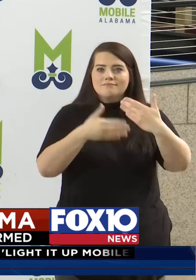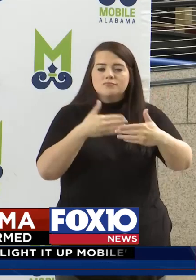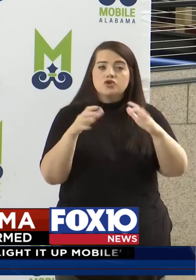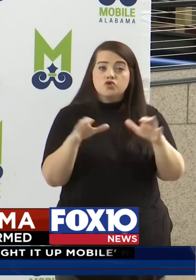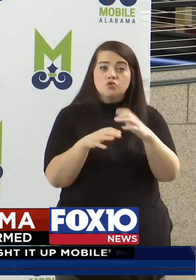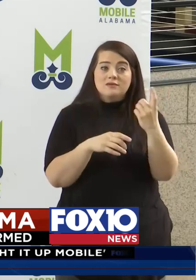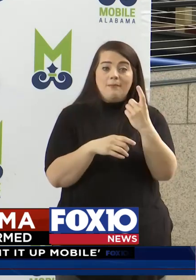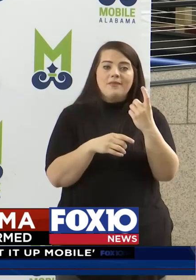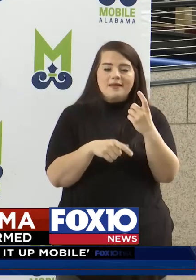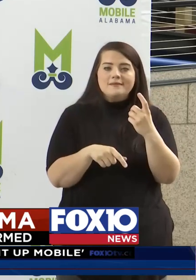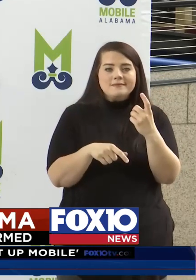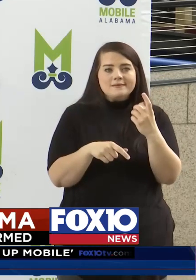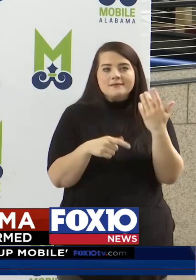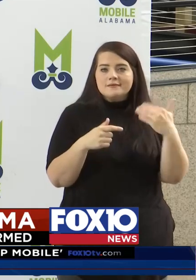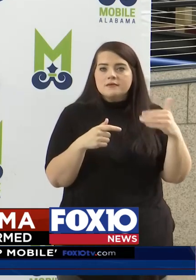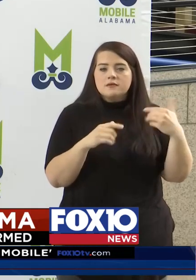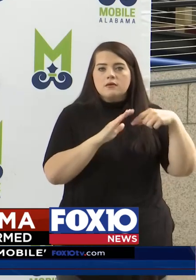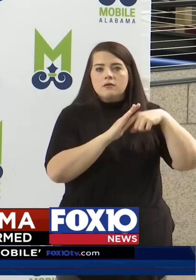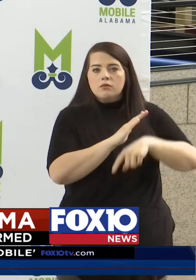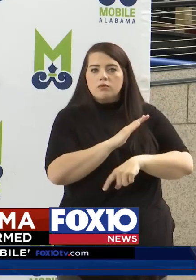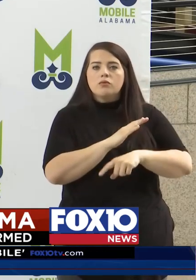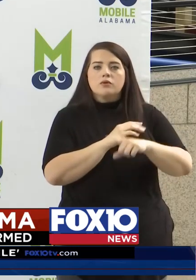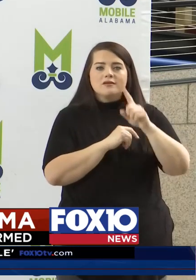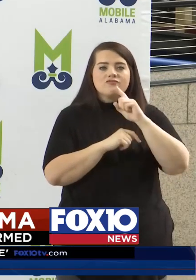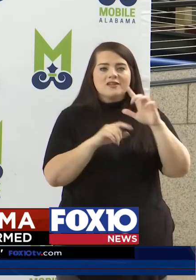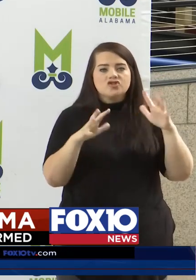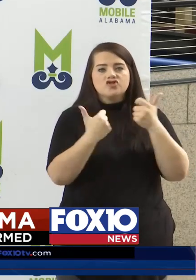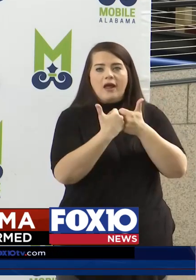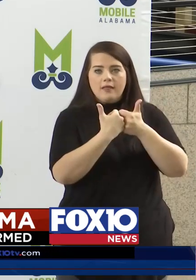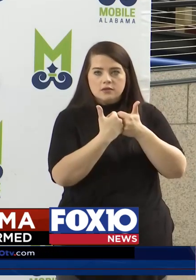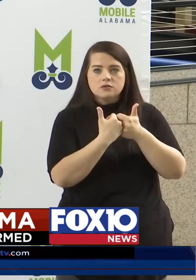like this is quite logistical challenge.